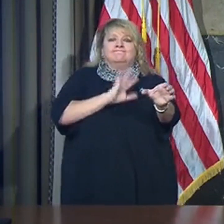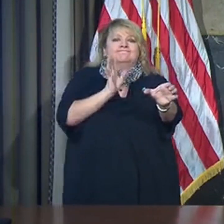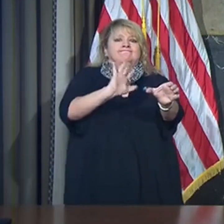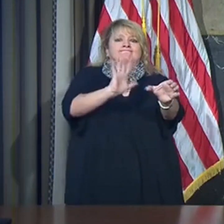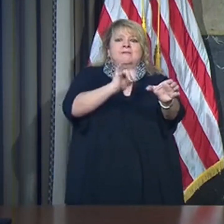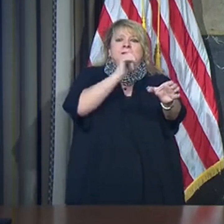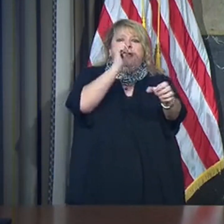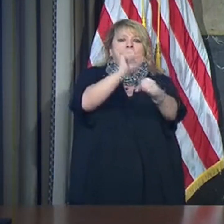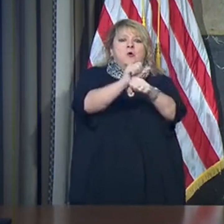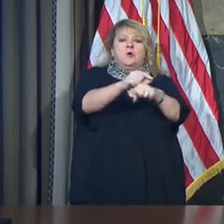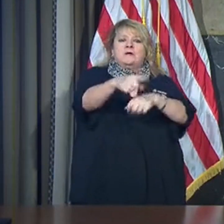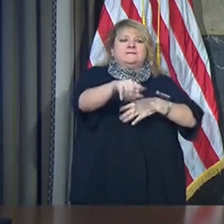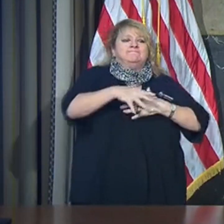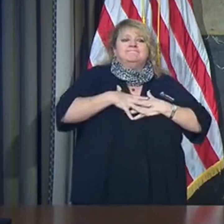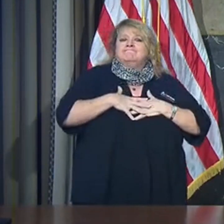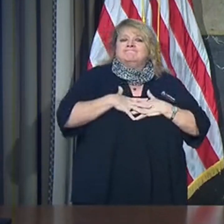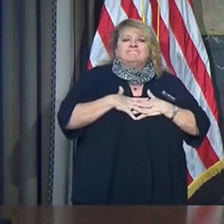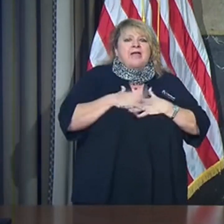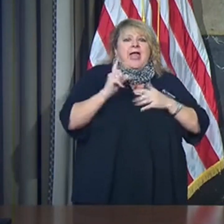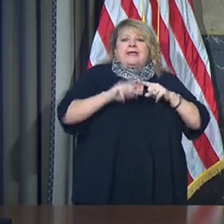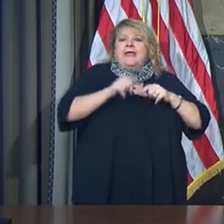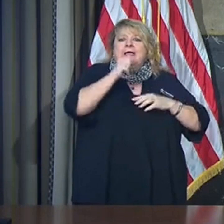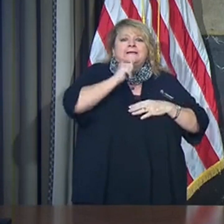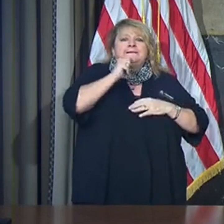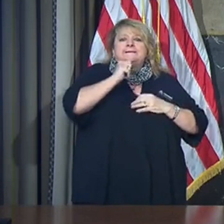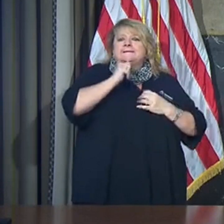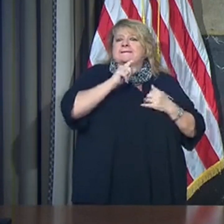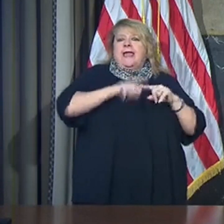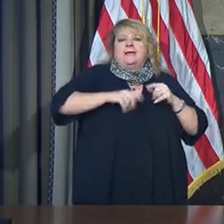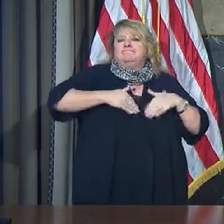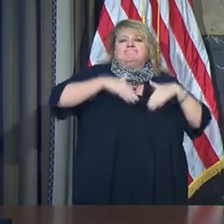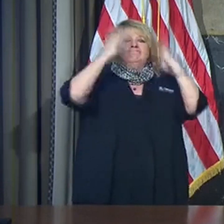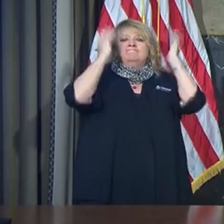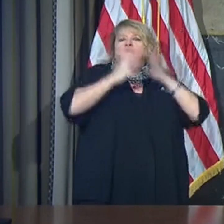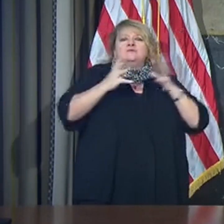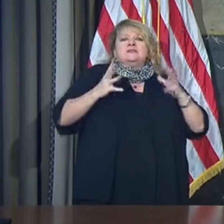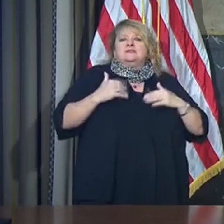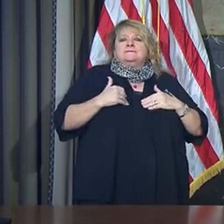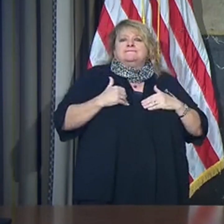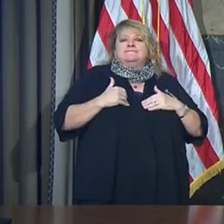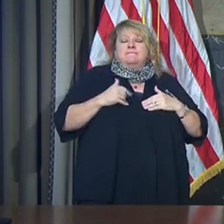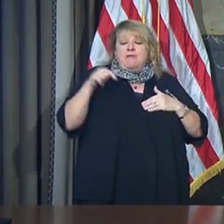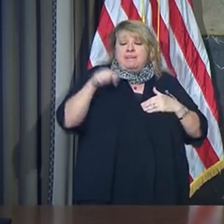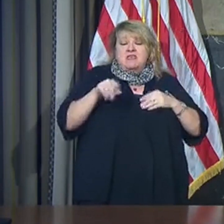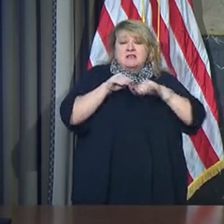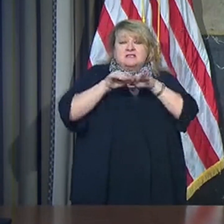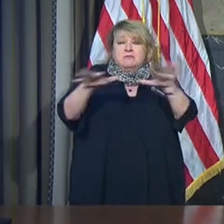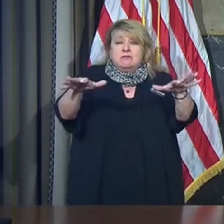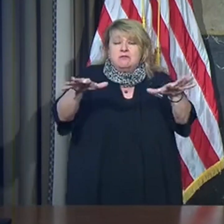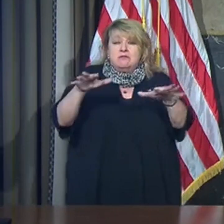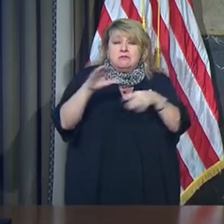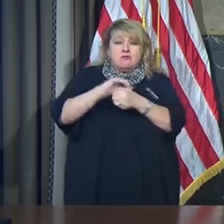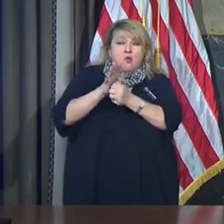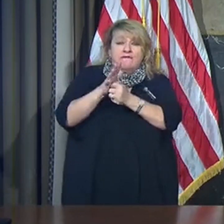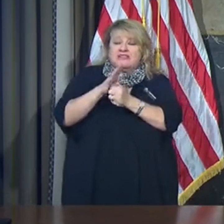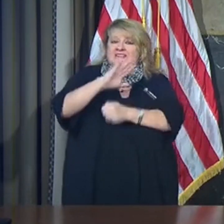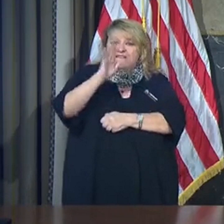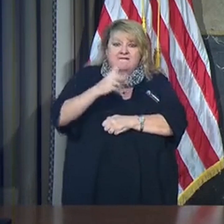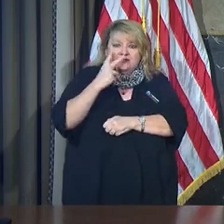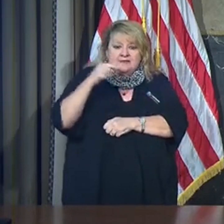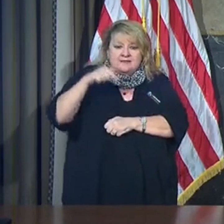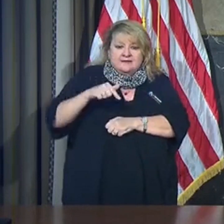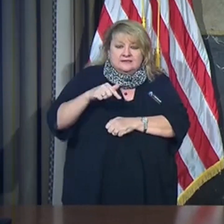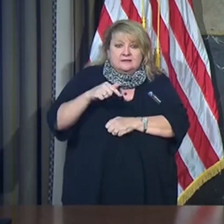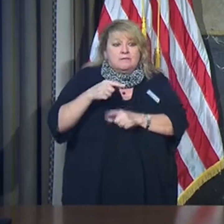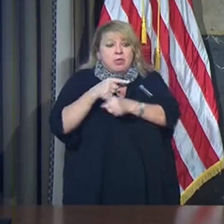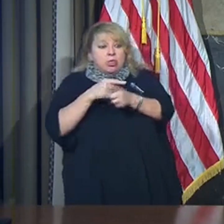a pandemic that none of us could have seen. But what I will tell you is, those that are remaining are committed, they